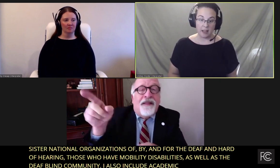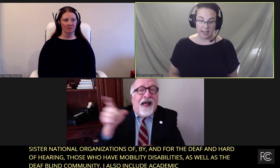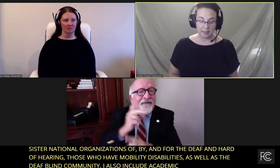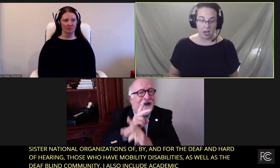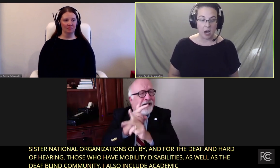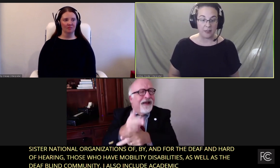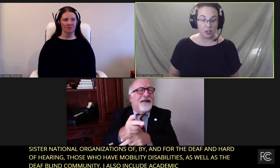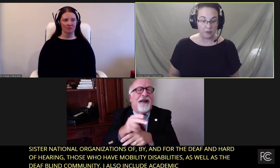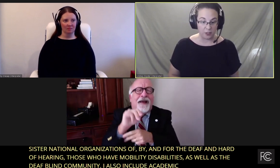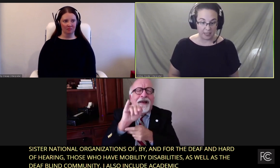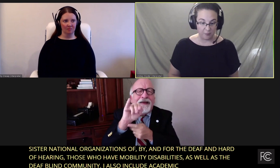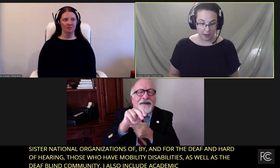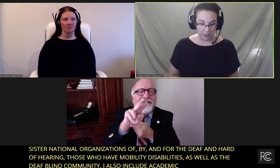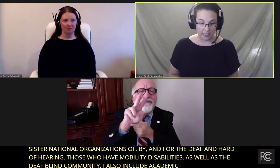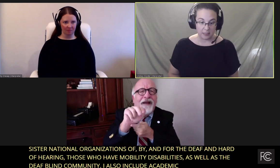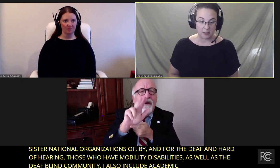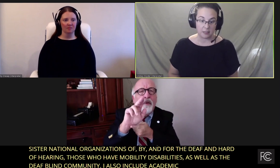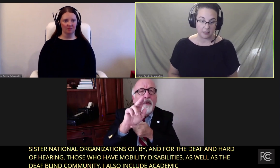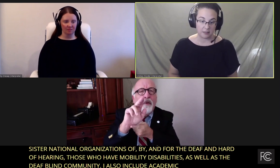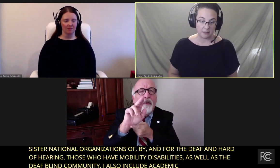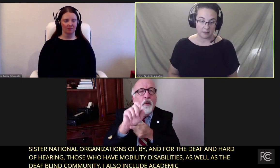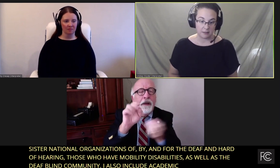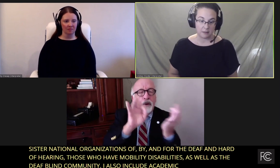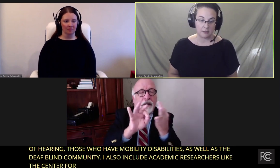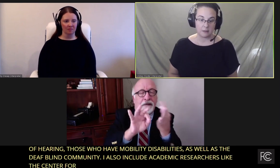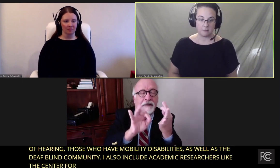as well as at the University of Maryland.